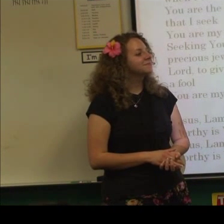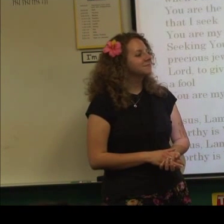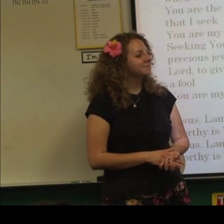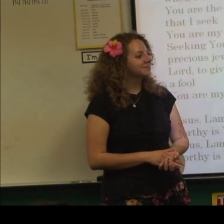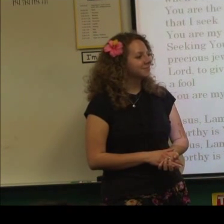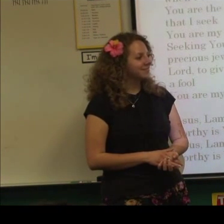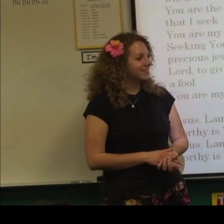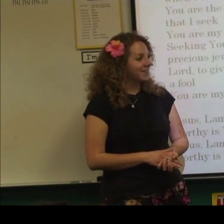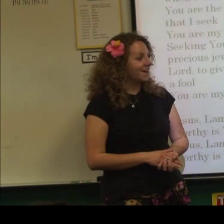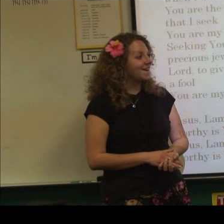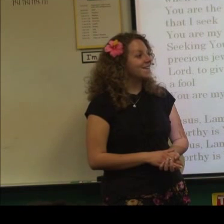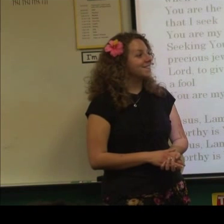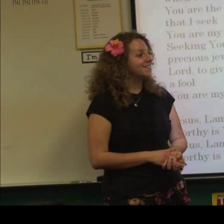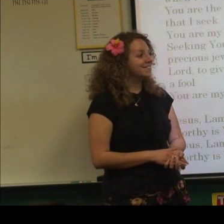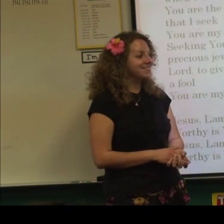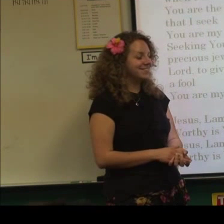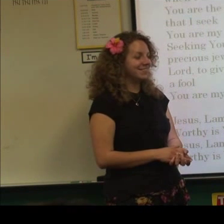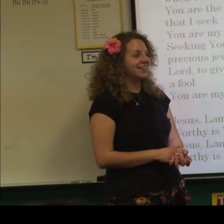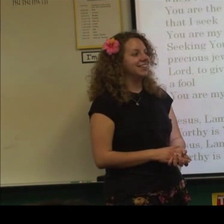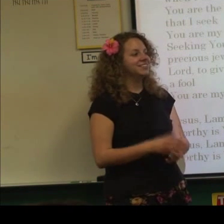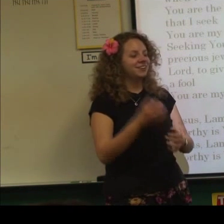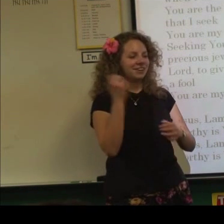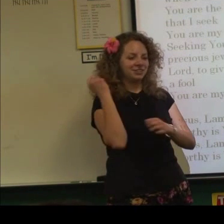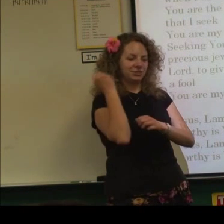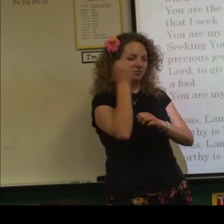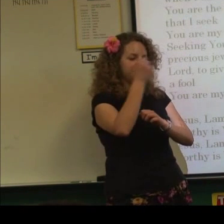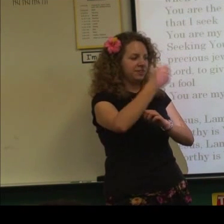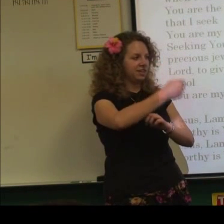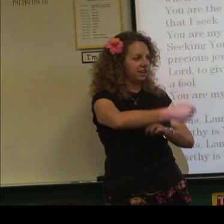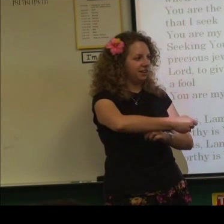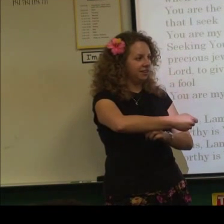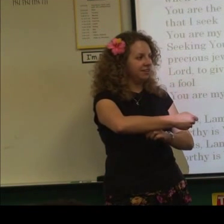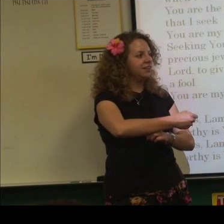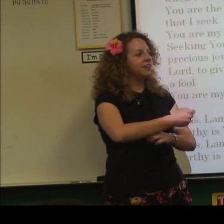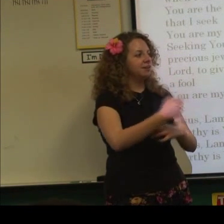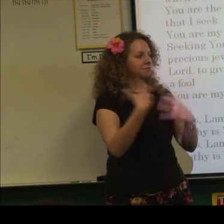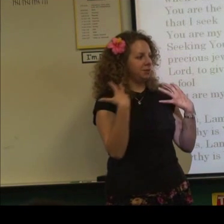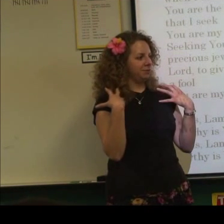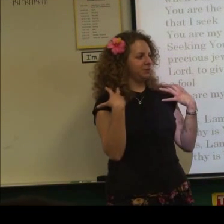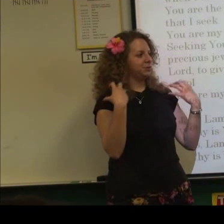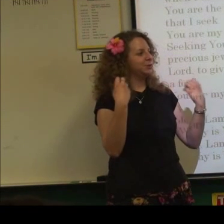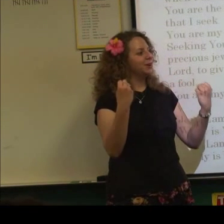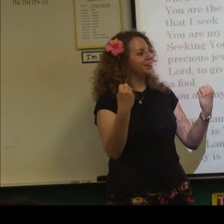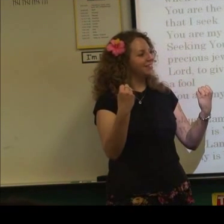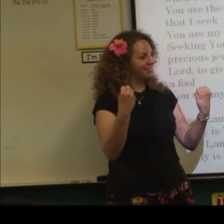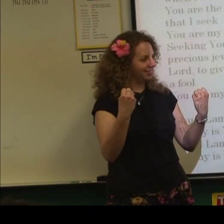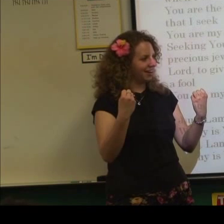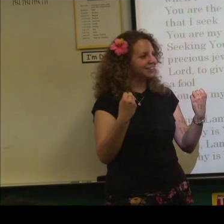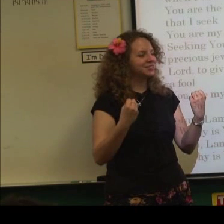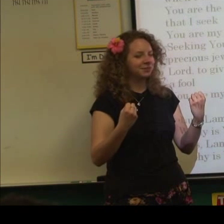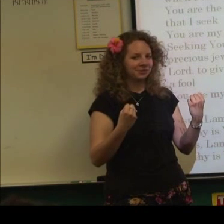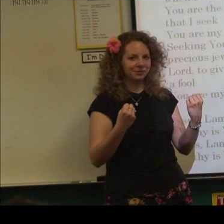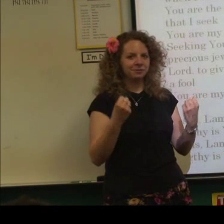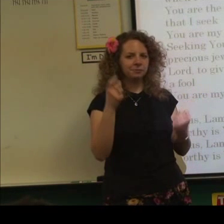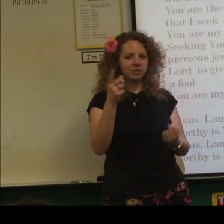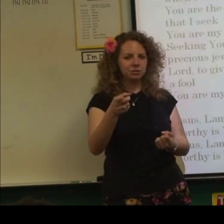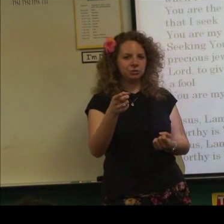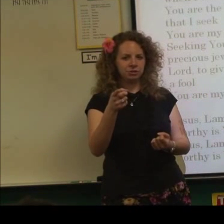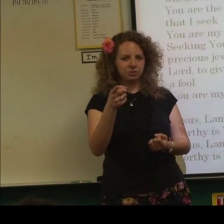you restored me. Oh. I like that. Okay. So defeated. And being restored. That's cool. What did you do in